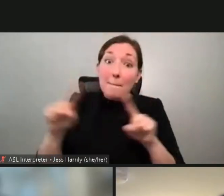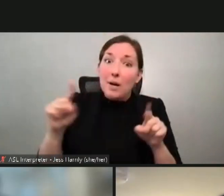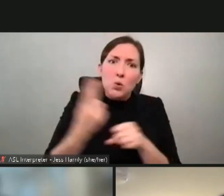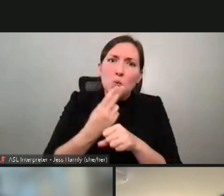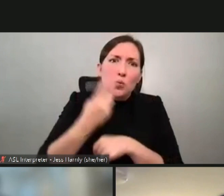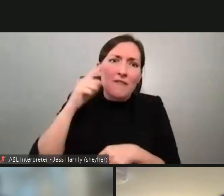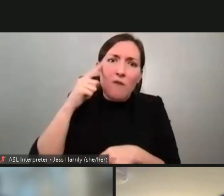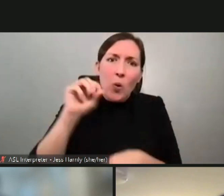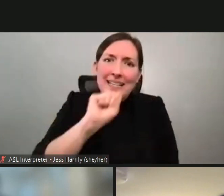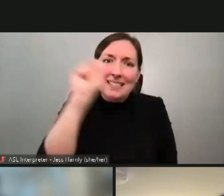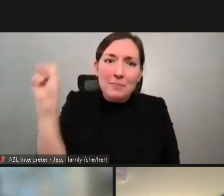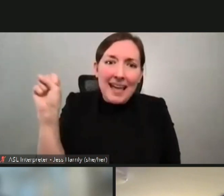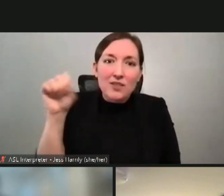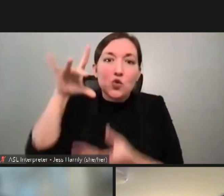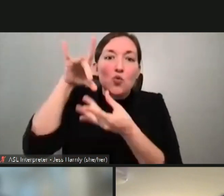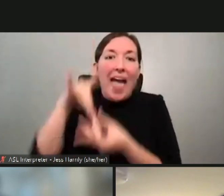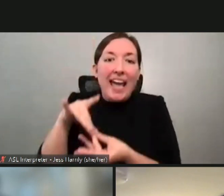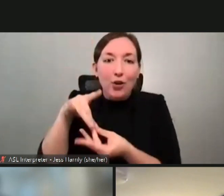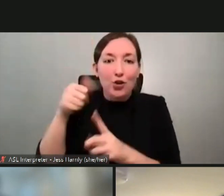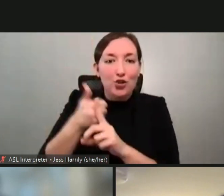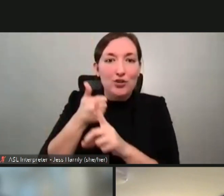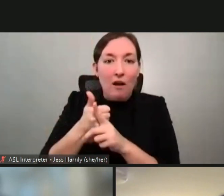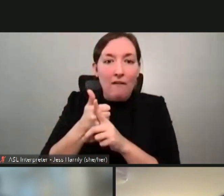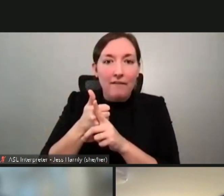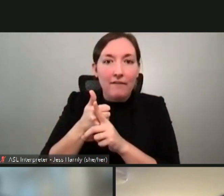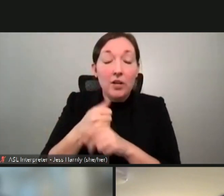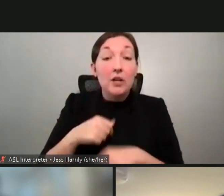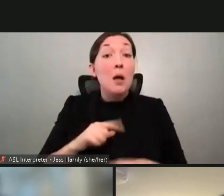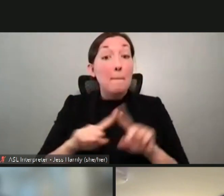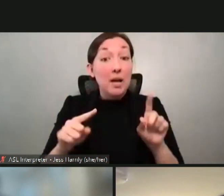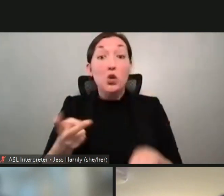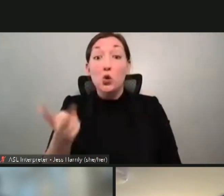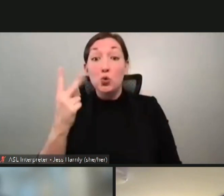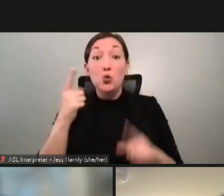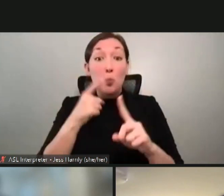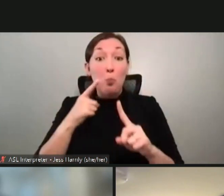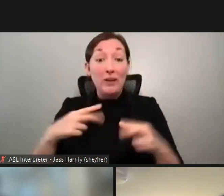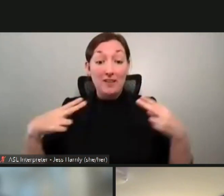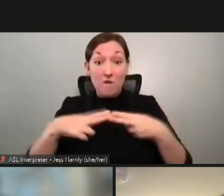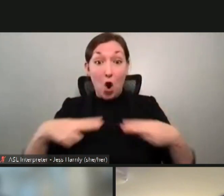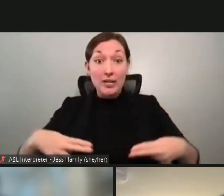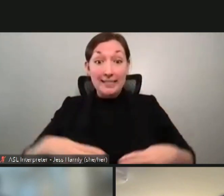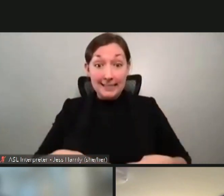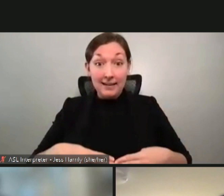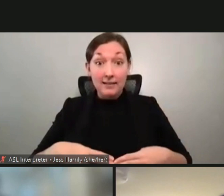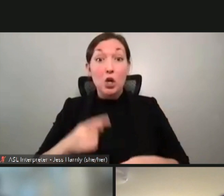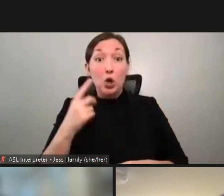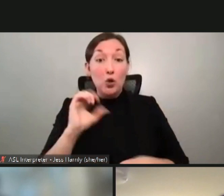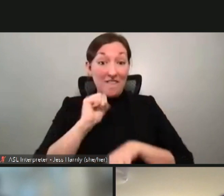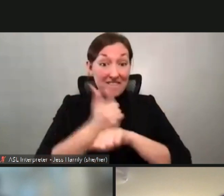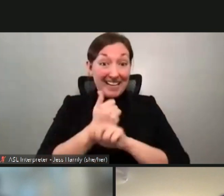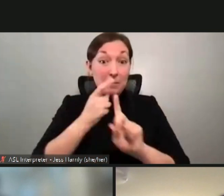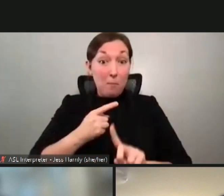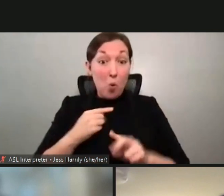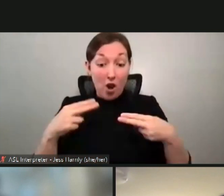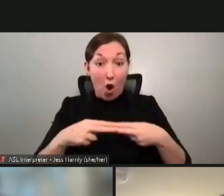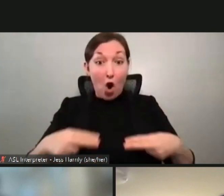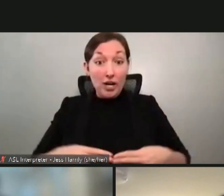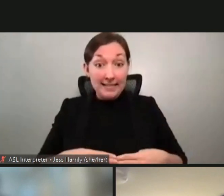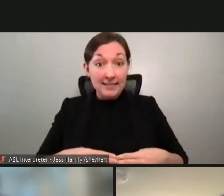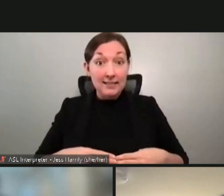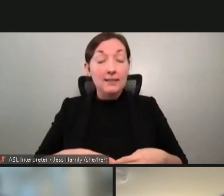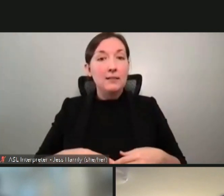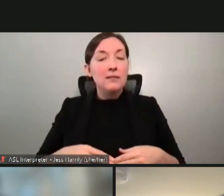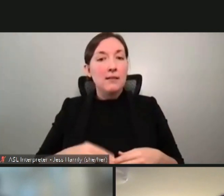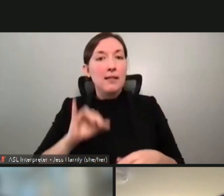yourself? And on the flight, we found two points of harnessing of, uh, two fixed point harnesses had much